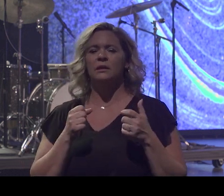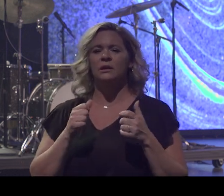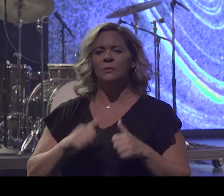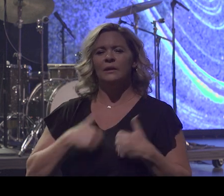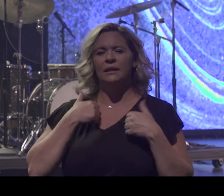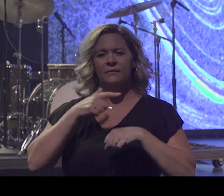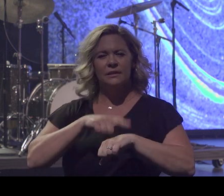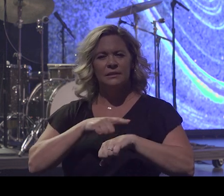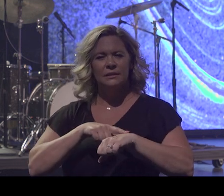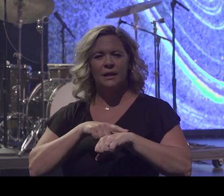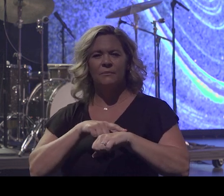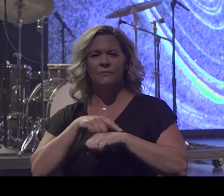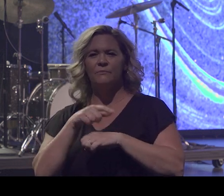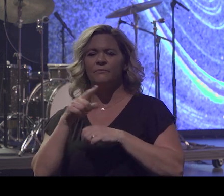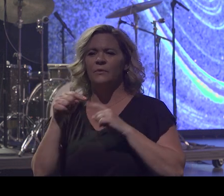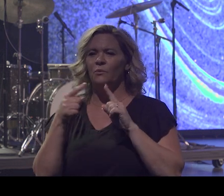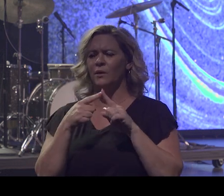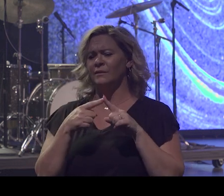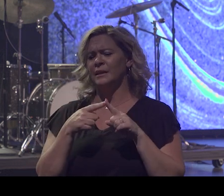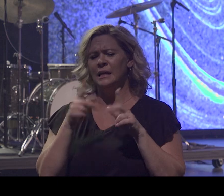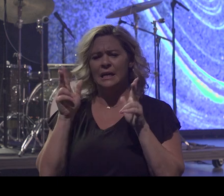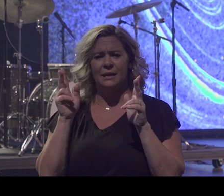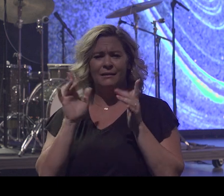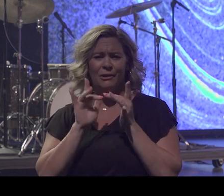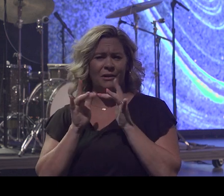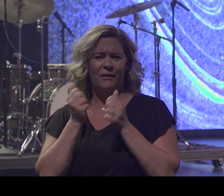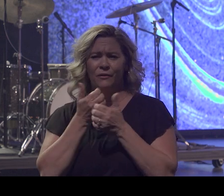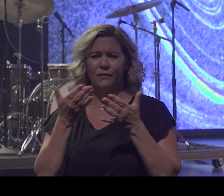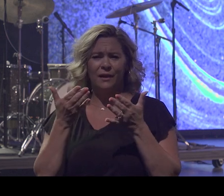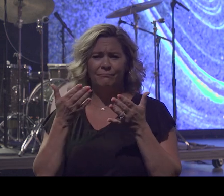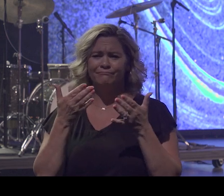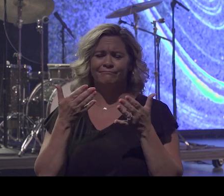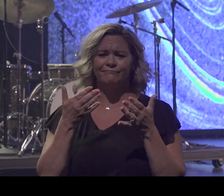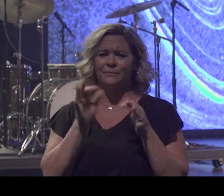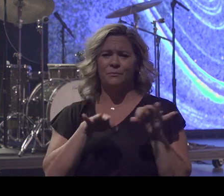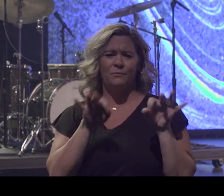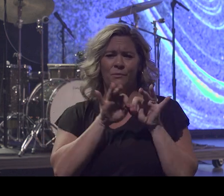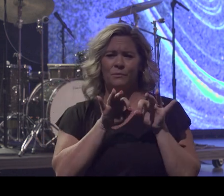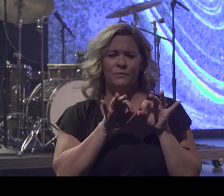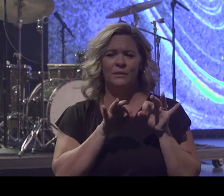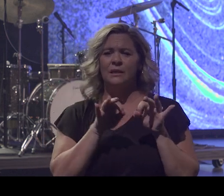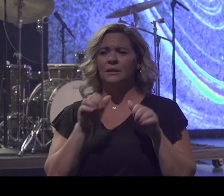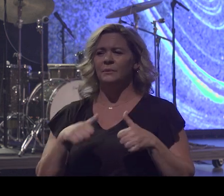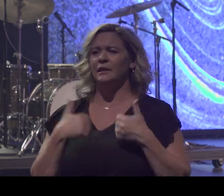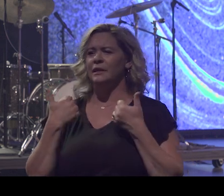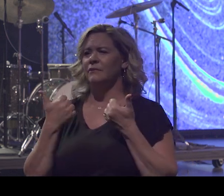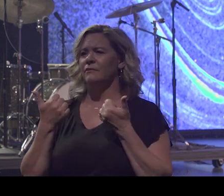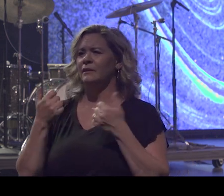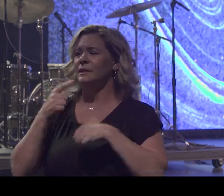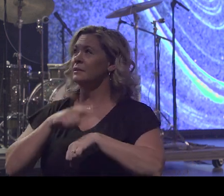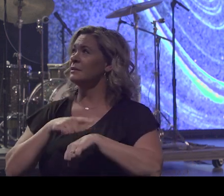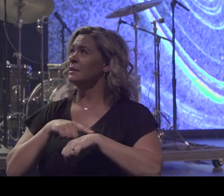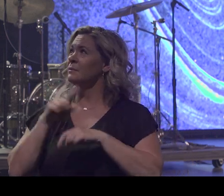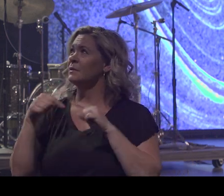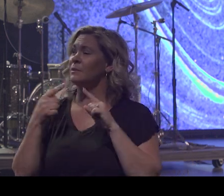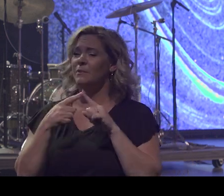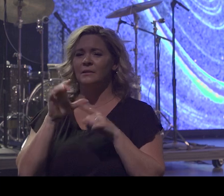media and internets and all that other stuff is important. We live in a time where, you know, it's about CNN and Fox and